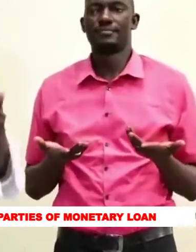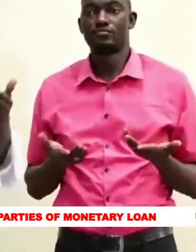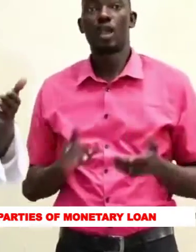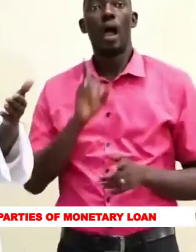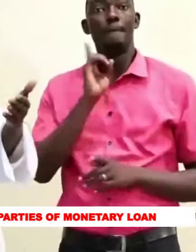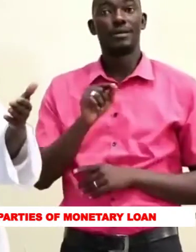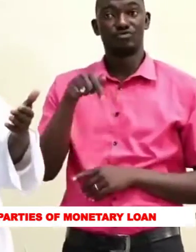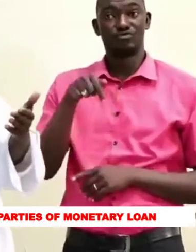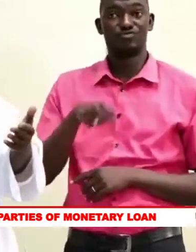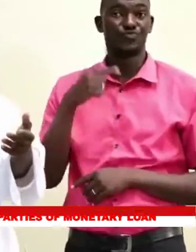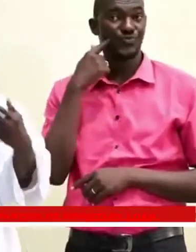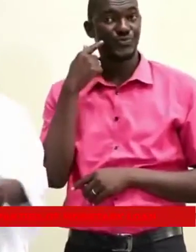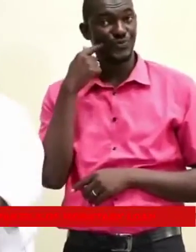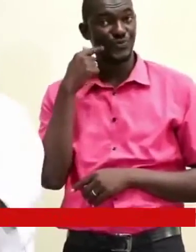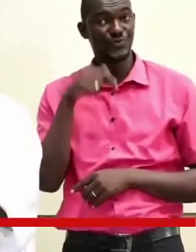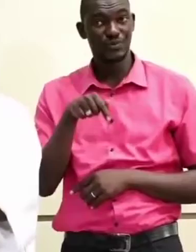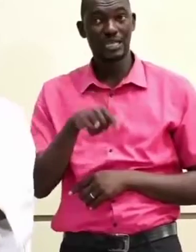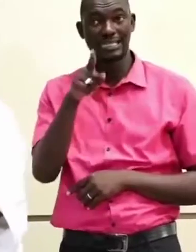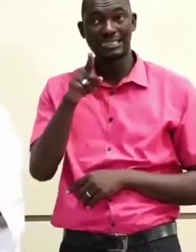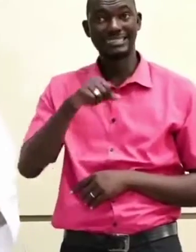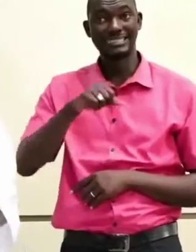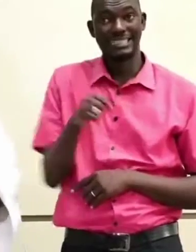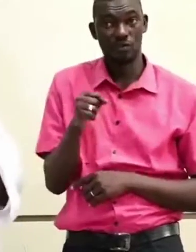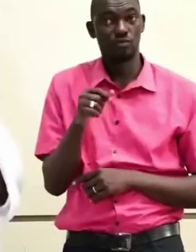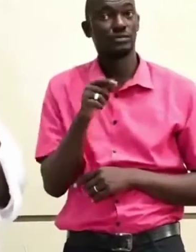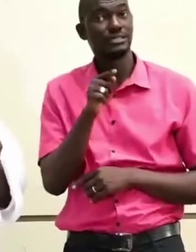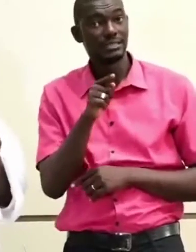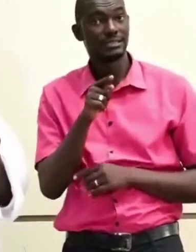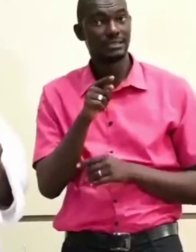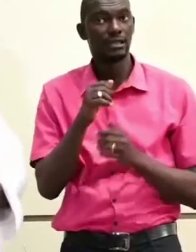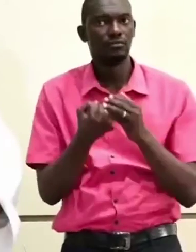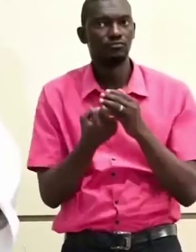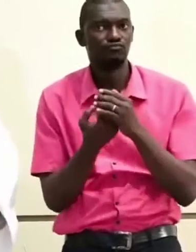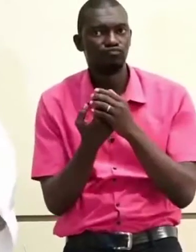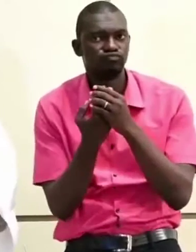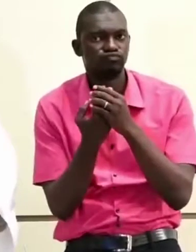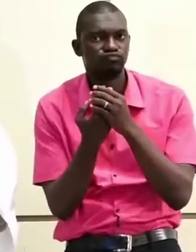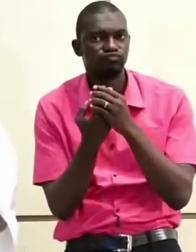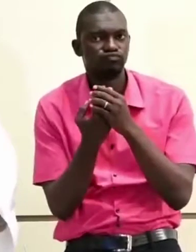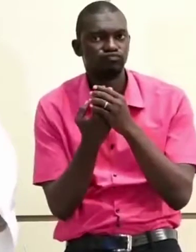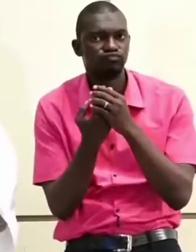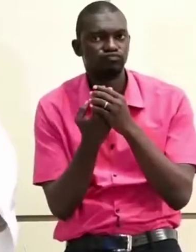But today, that refusal is yielding fruit.